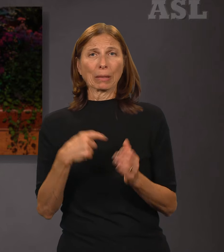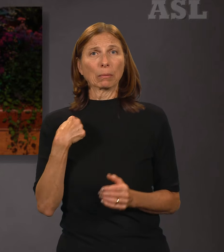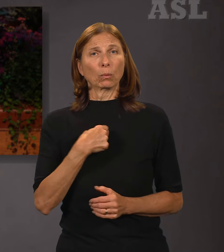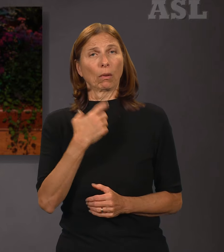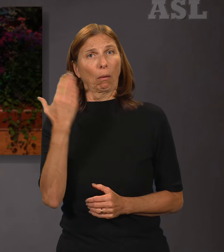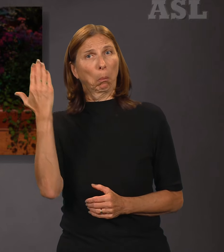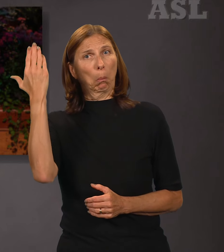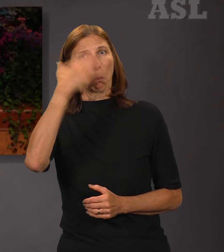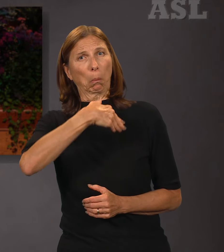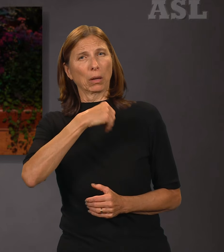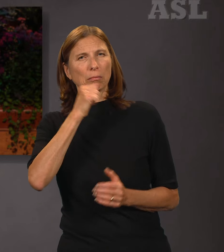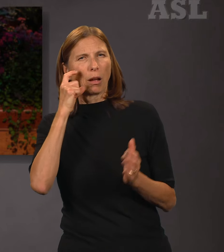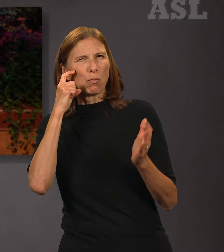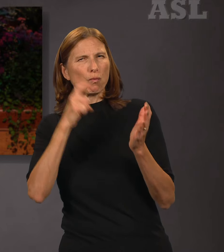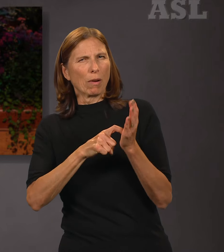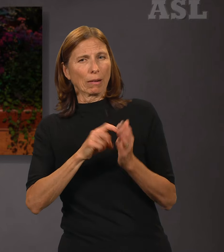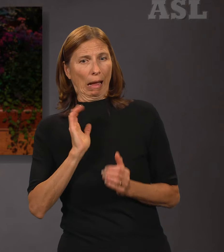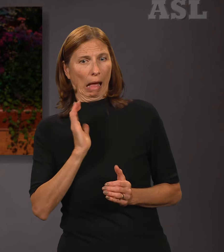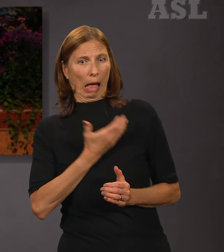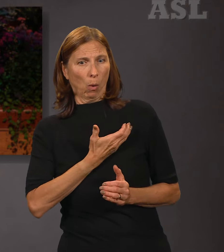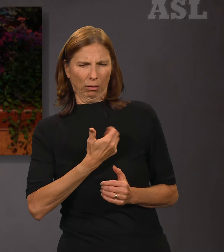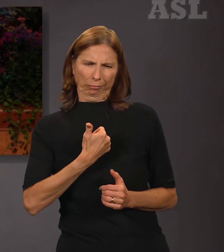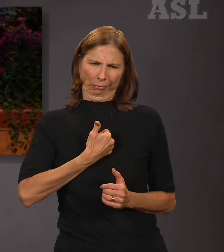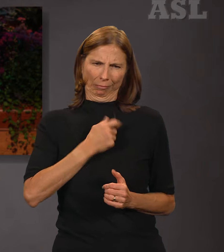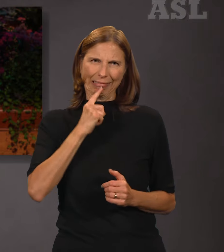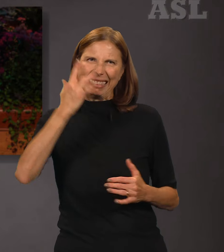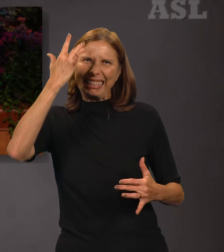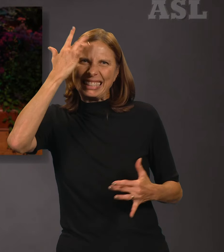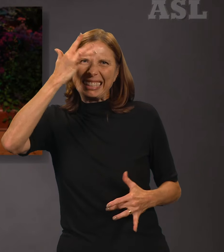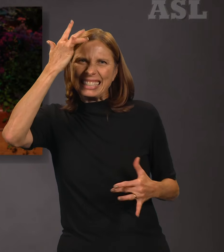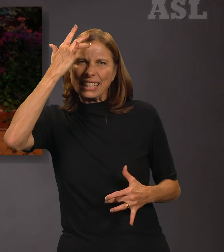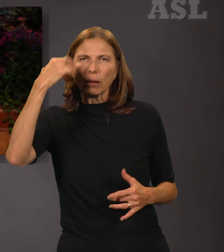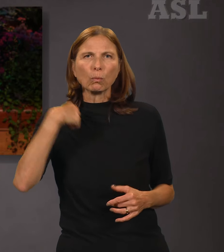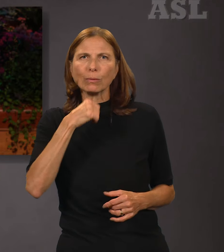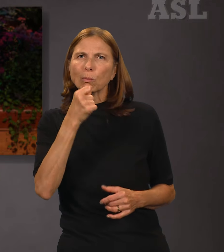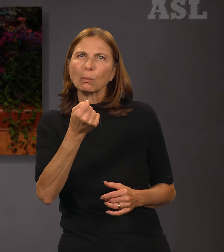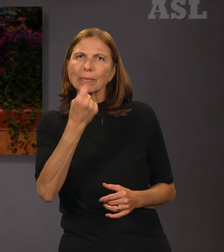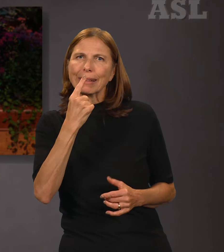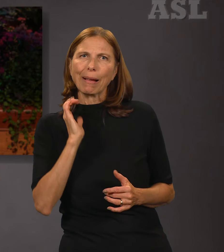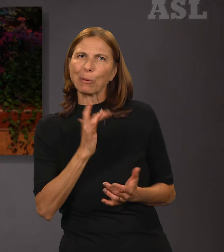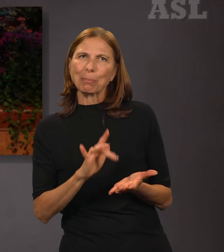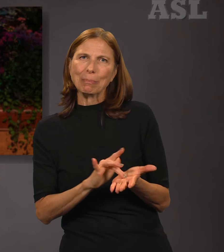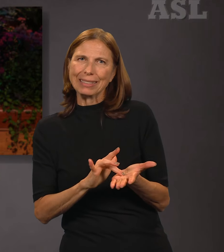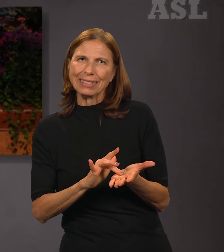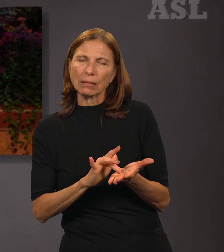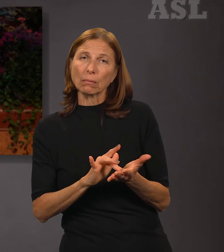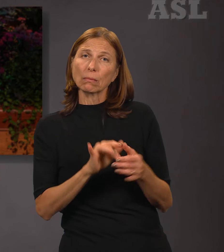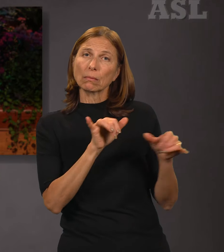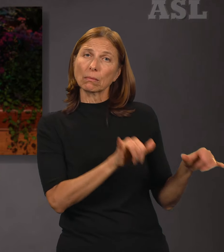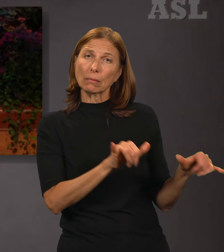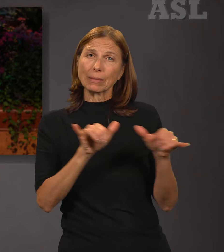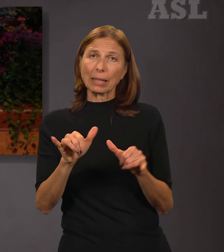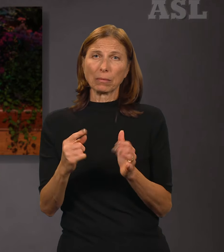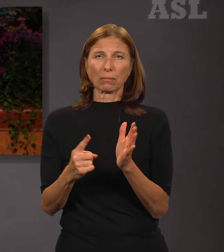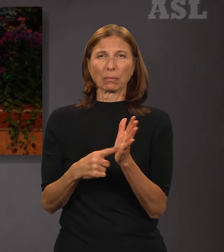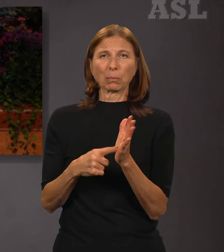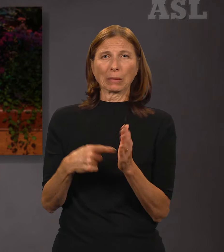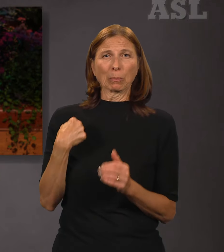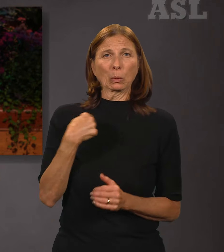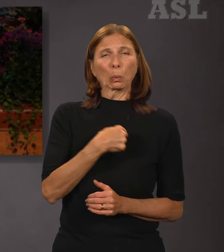medicine unless they understand that they are ill. There may be times we may not be willing to look inside ourselves and see that which